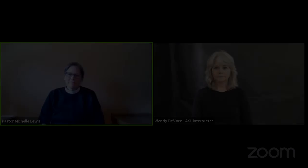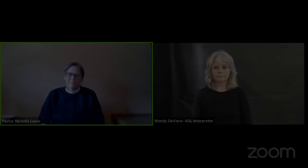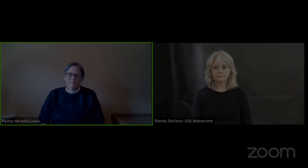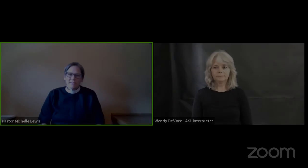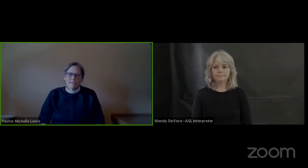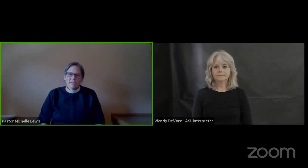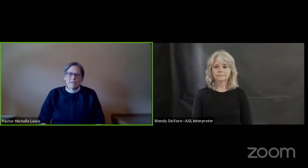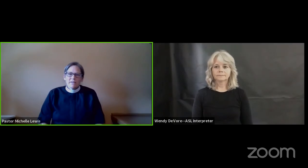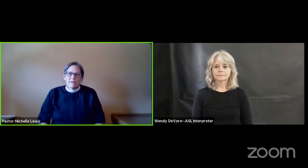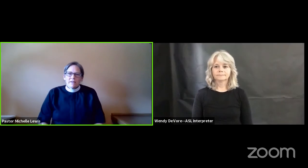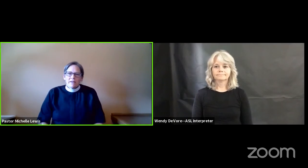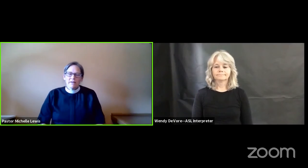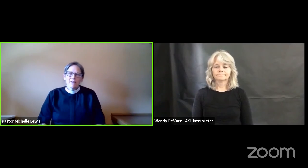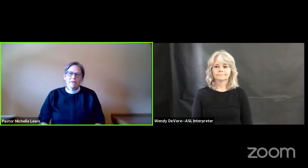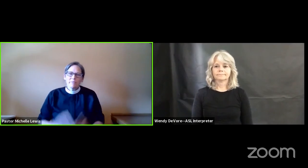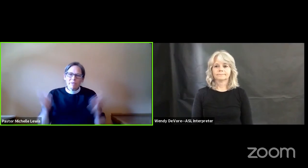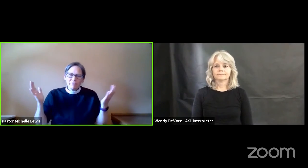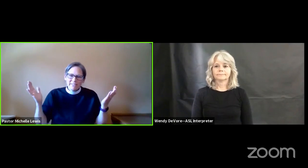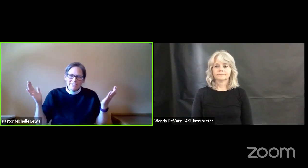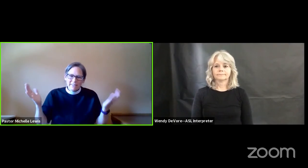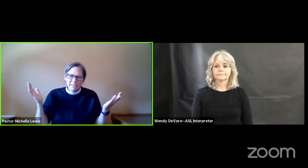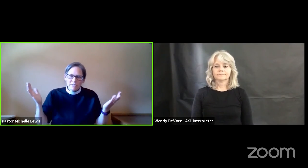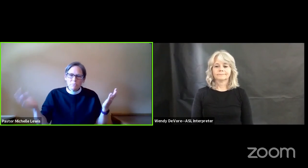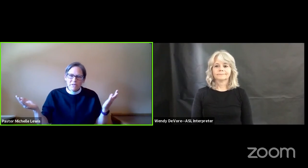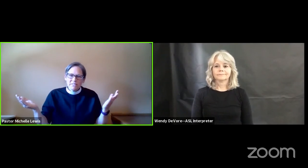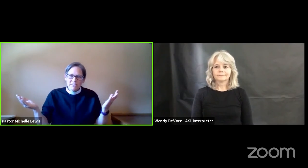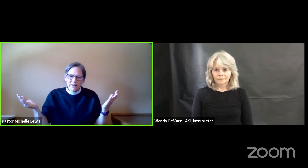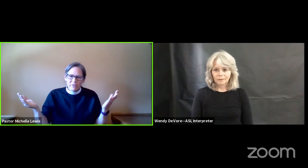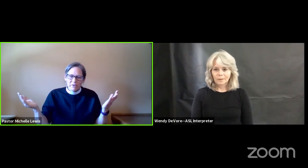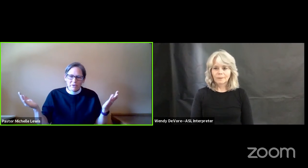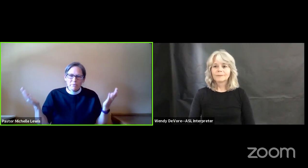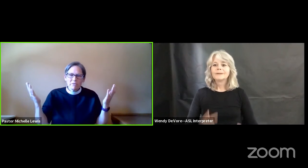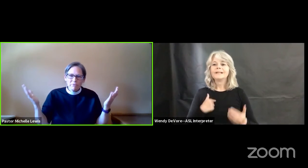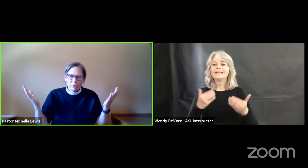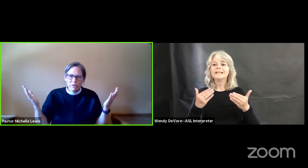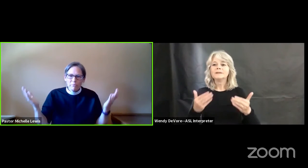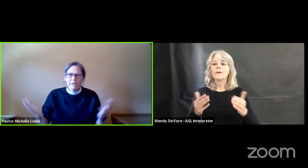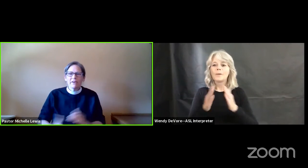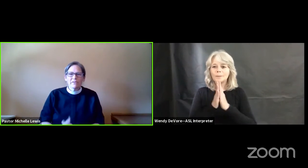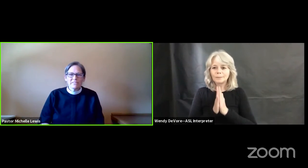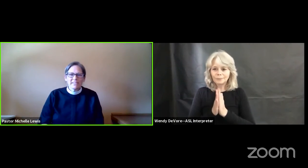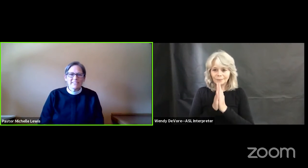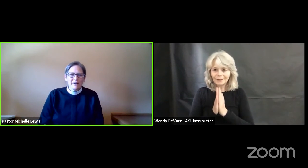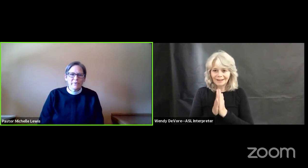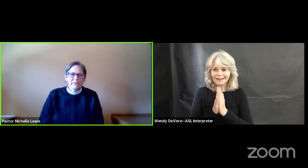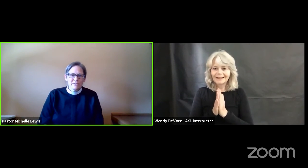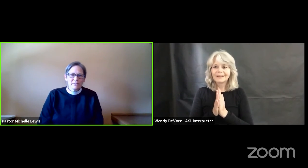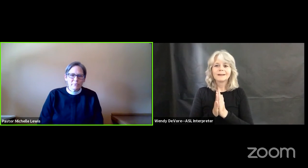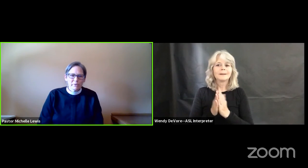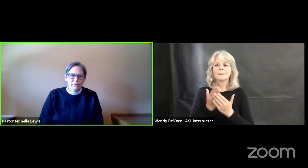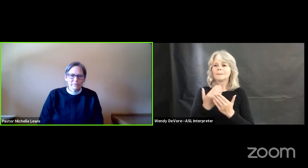is is My friends, let us pray together before we are sent out into the world.